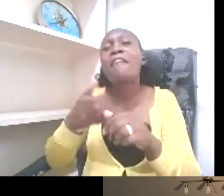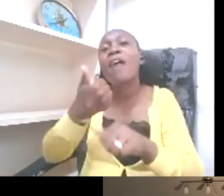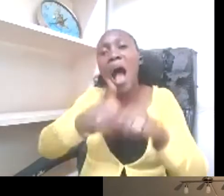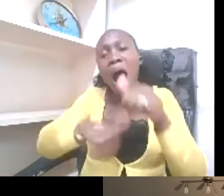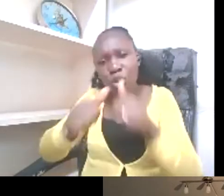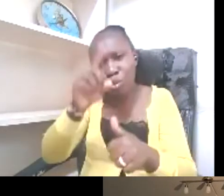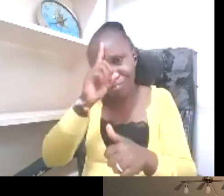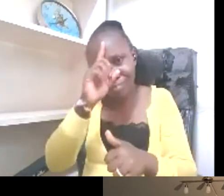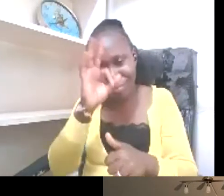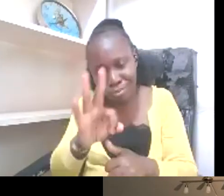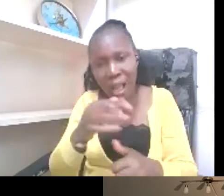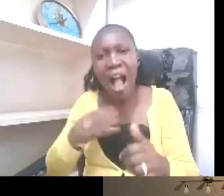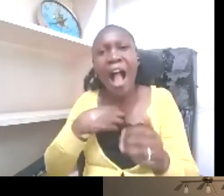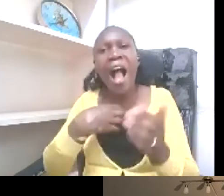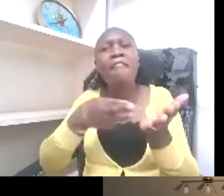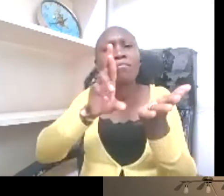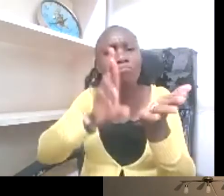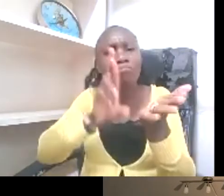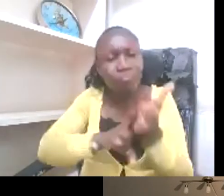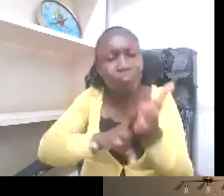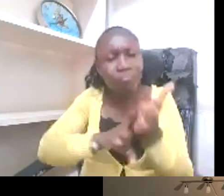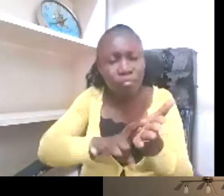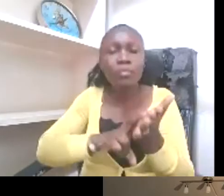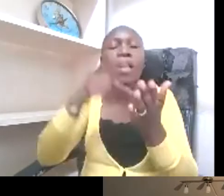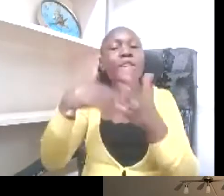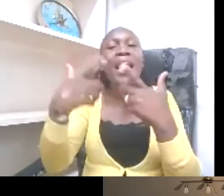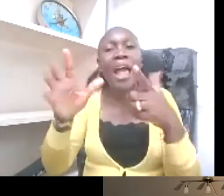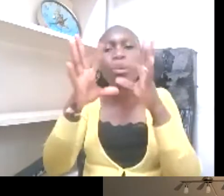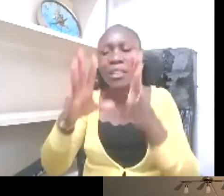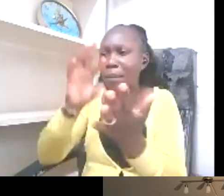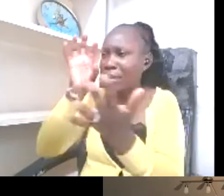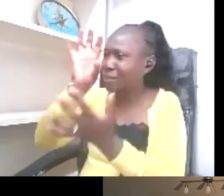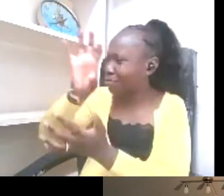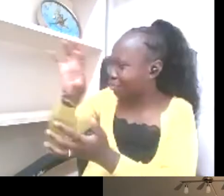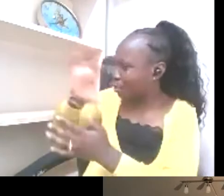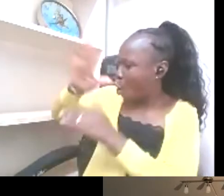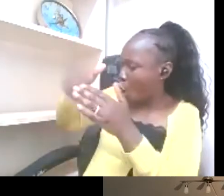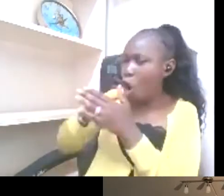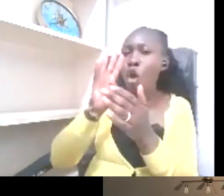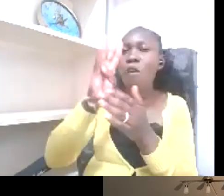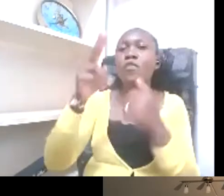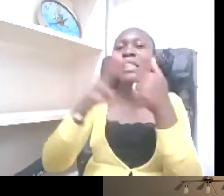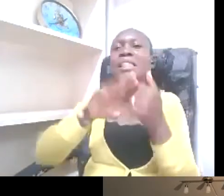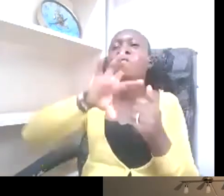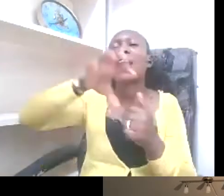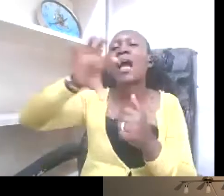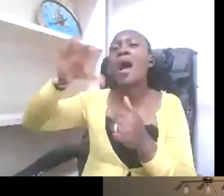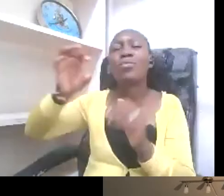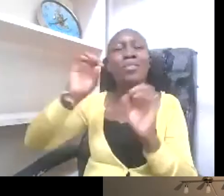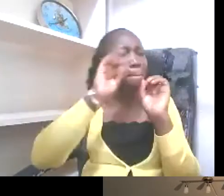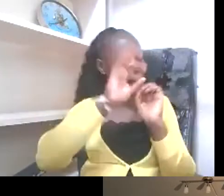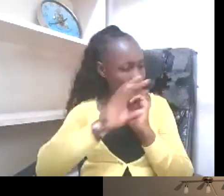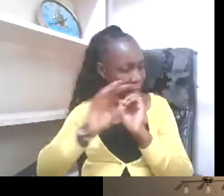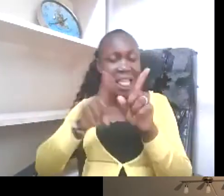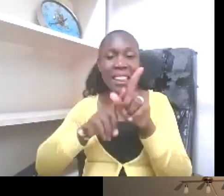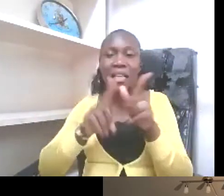language interpreters and deploy them in every of our 47 counties in Kenya. And then we need to ensure ownership and buy-in